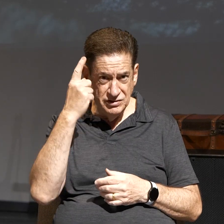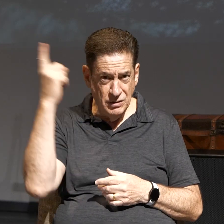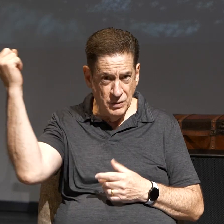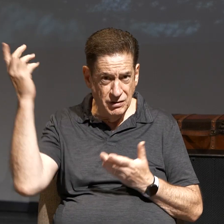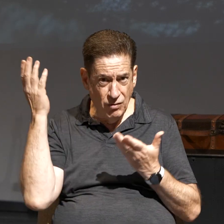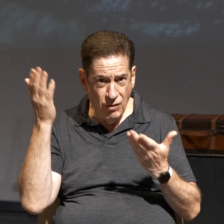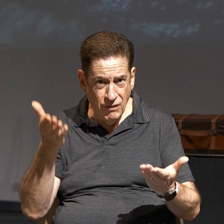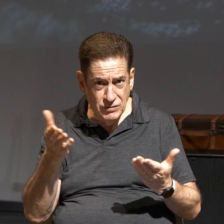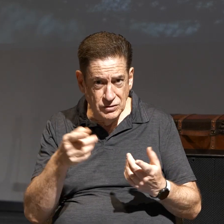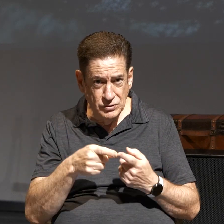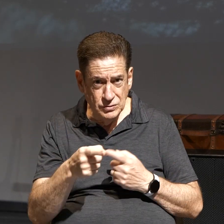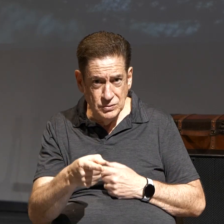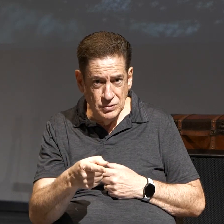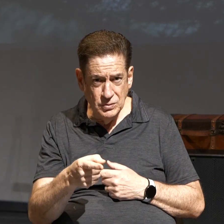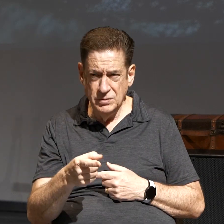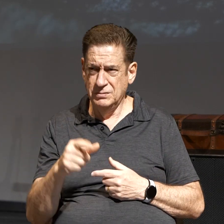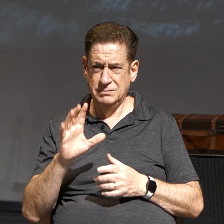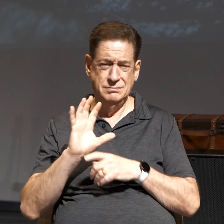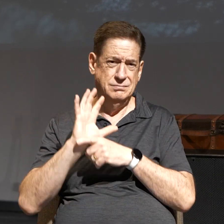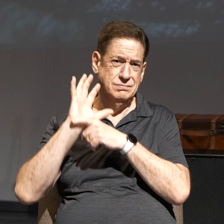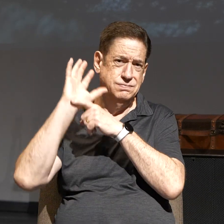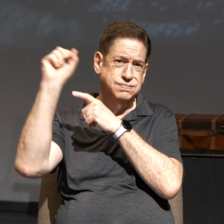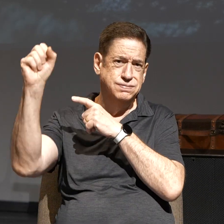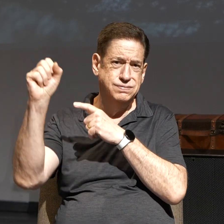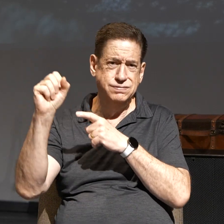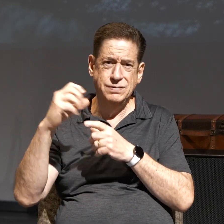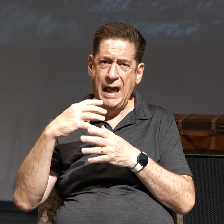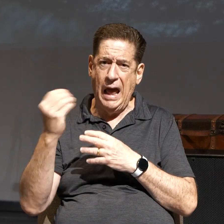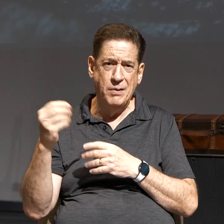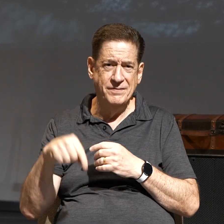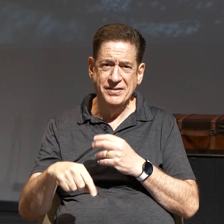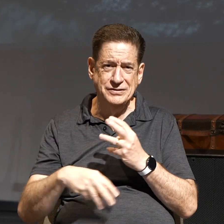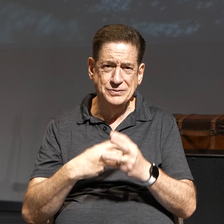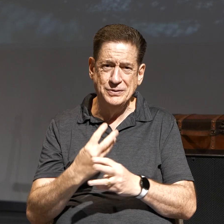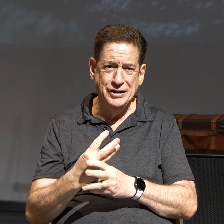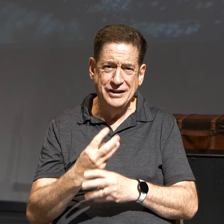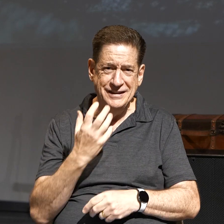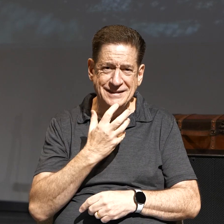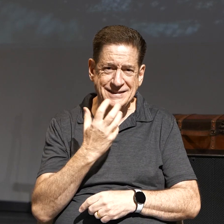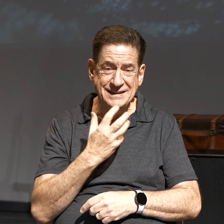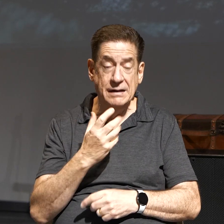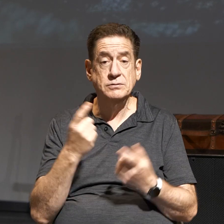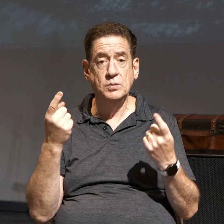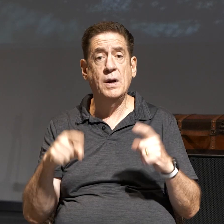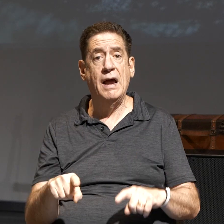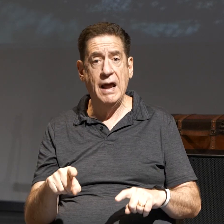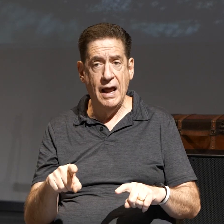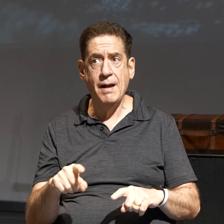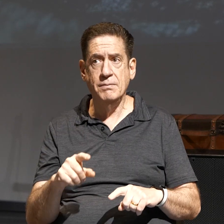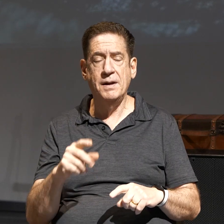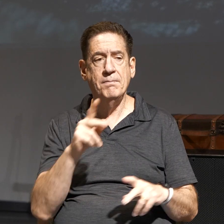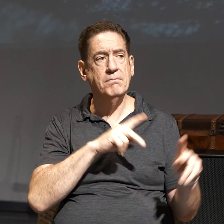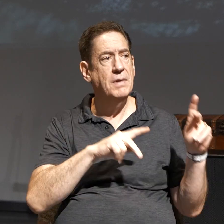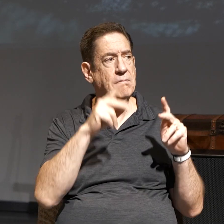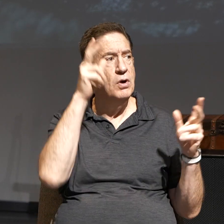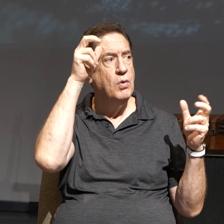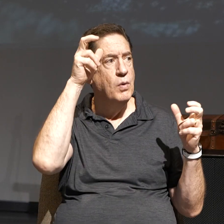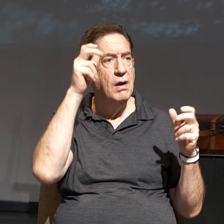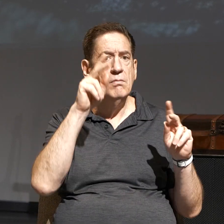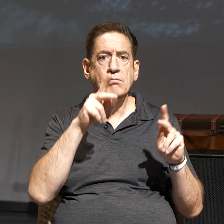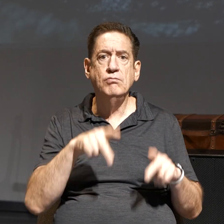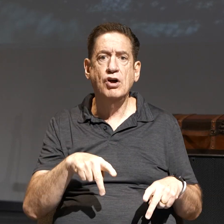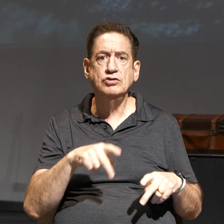offers you? This is out of this world. And so this is what happens to those who are wicked, the person God judges.